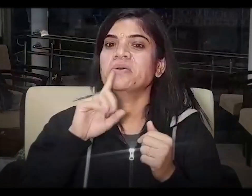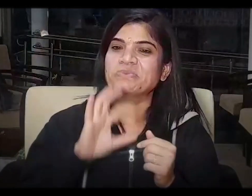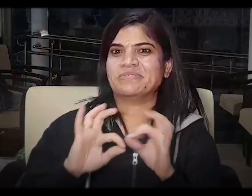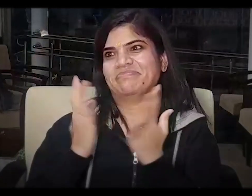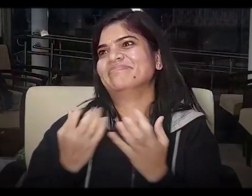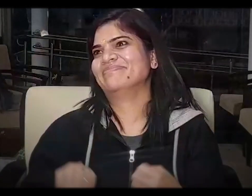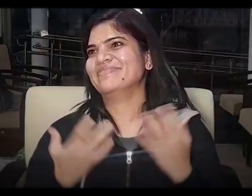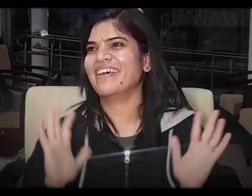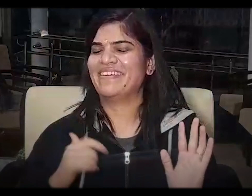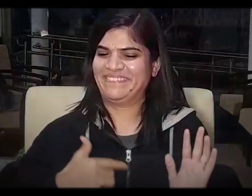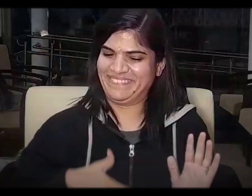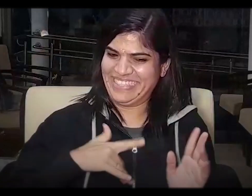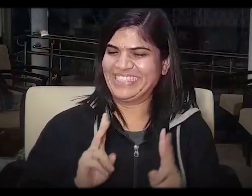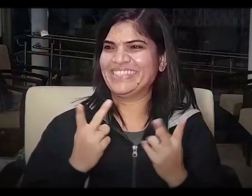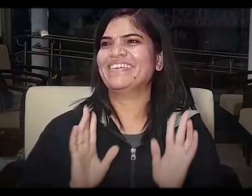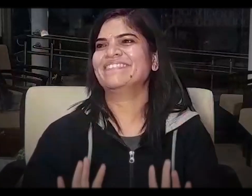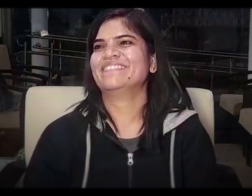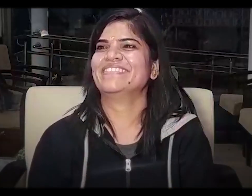got this opportunity. Obviously, we are very happy. Let's share it with you.